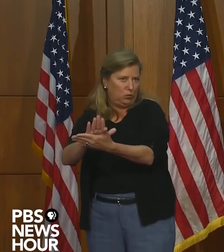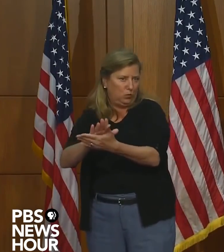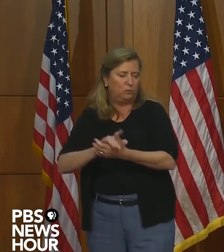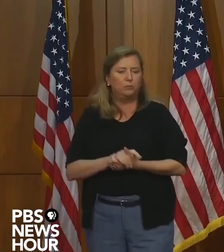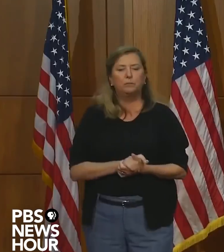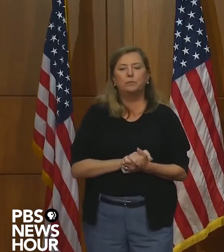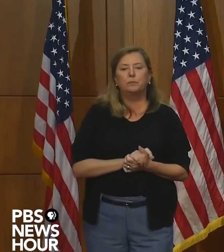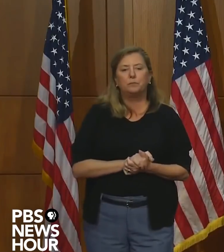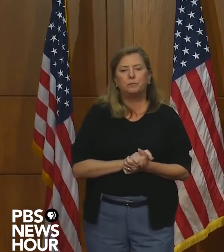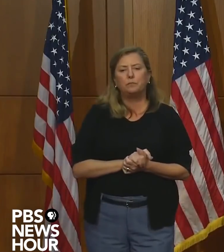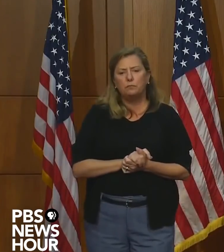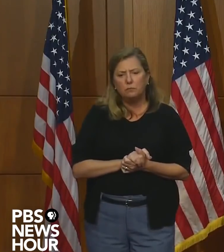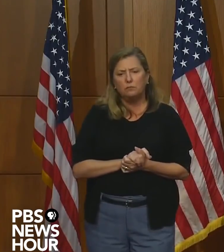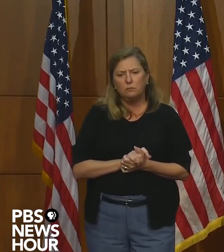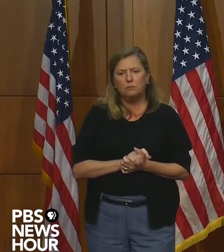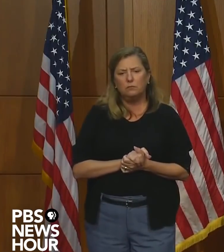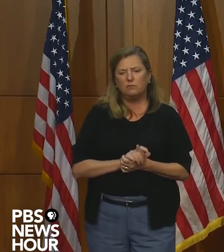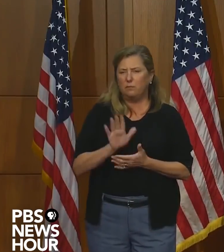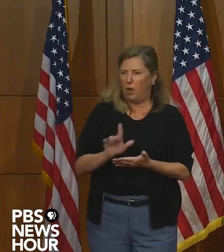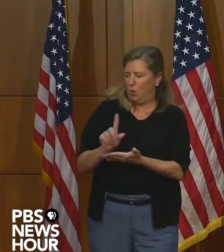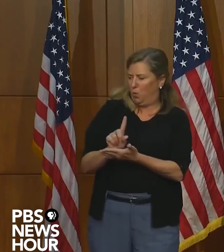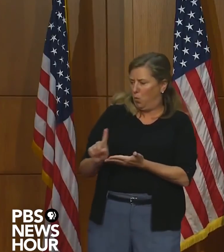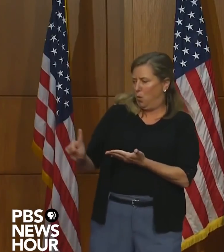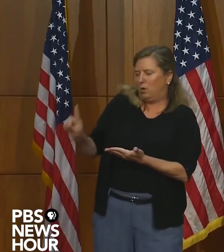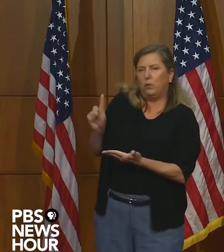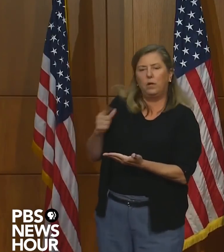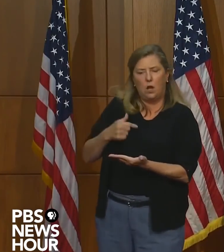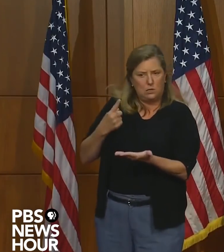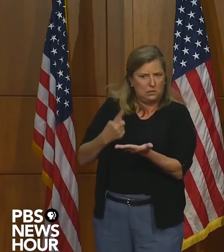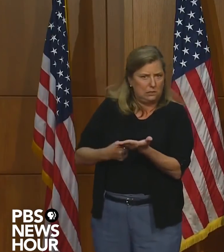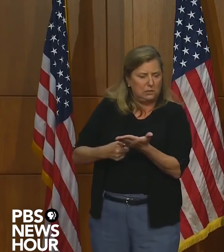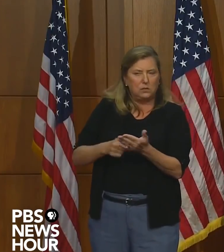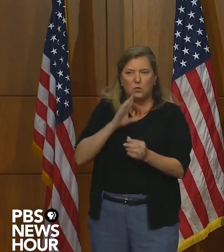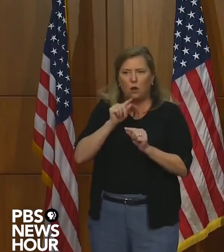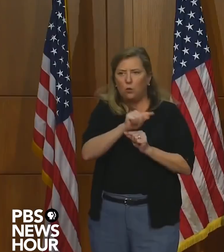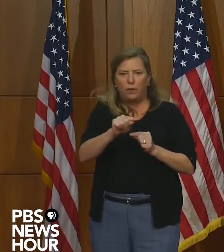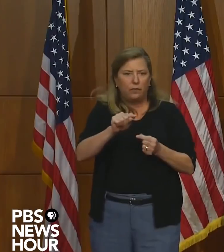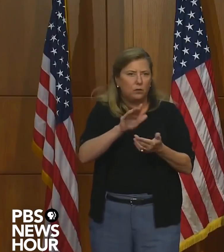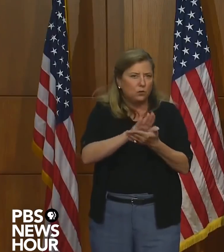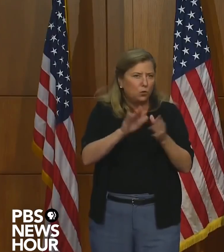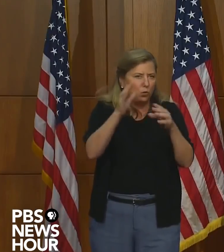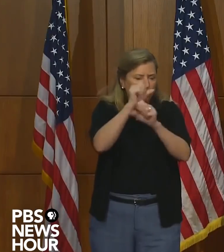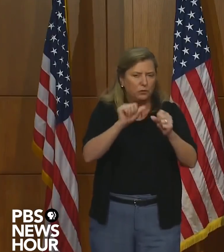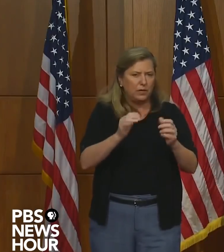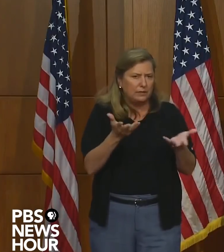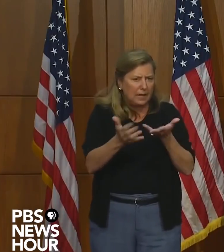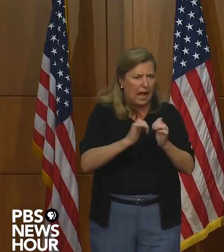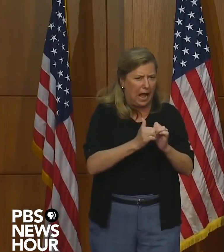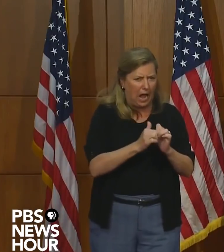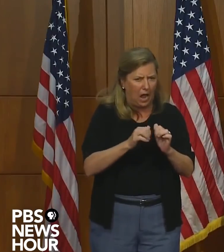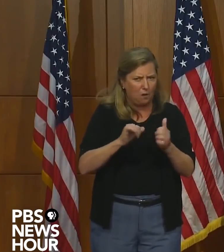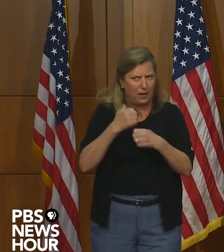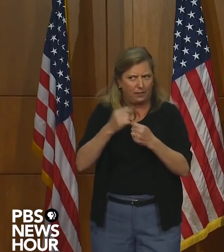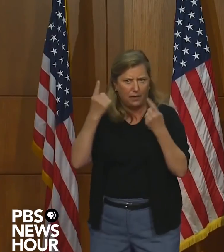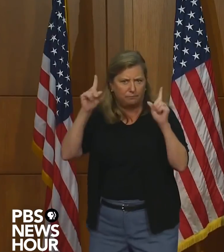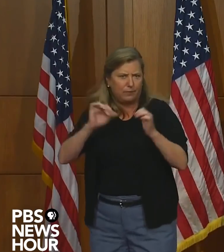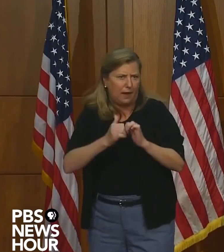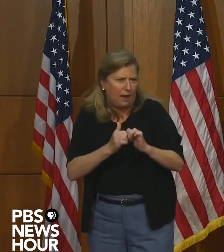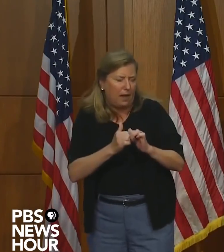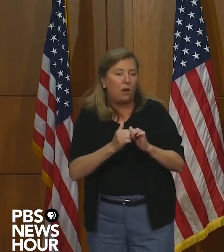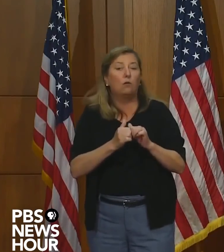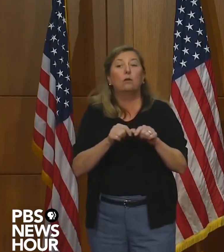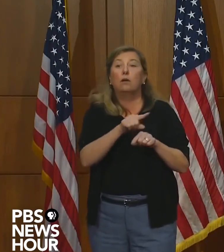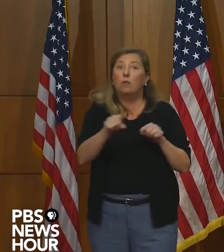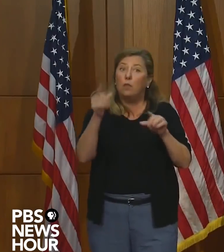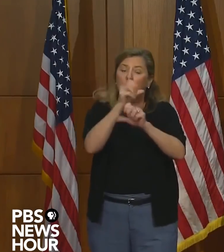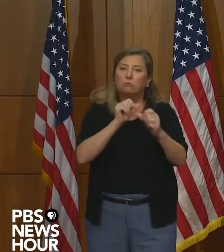we began about a week ago having conversations with our superintendents about how they would do this. Many of our superintendents are reaching out